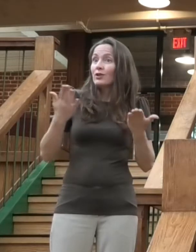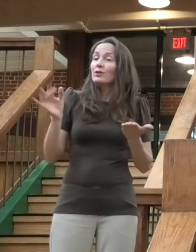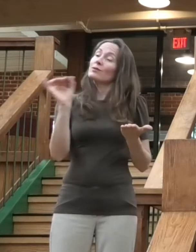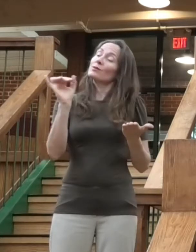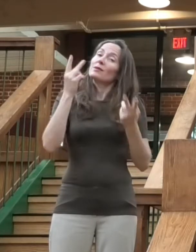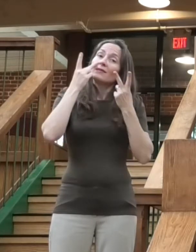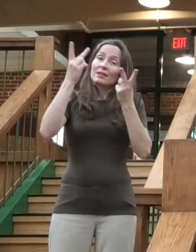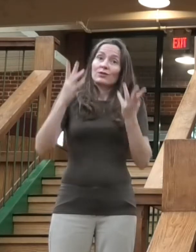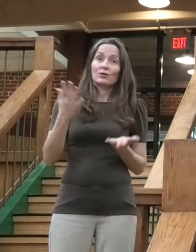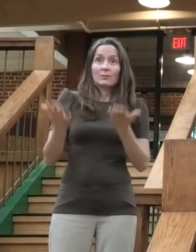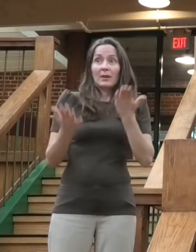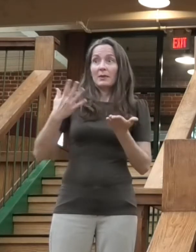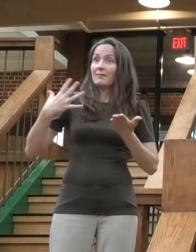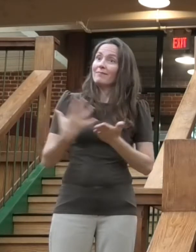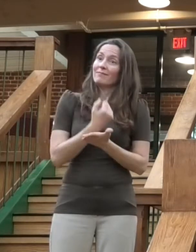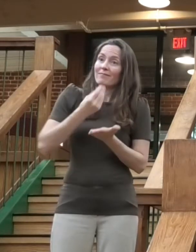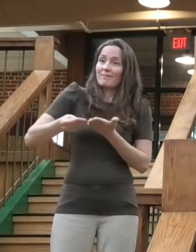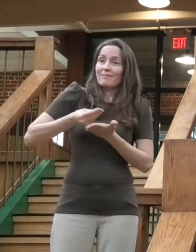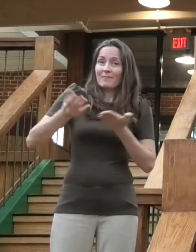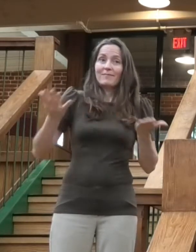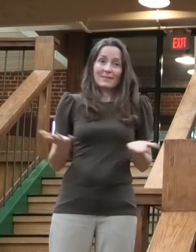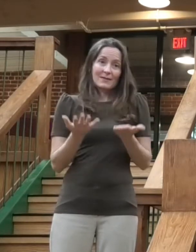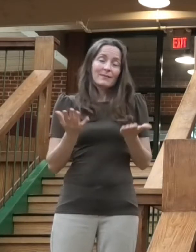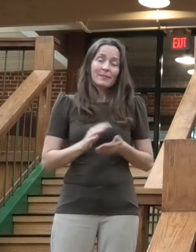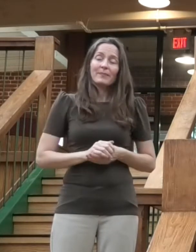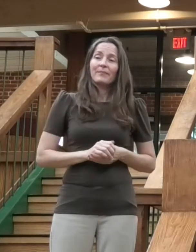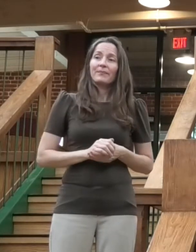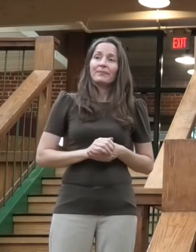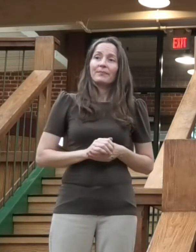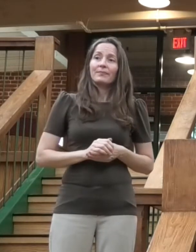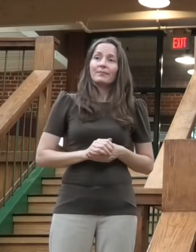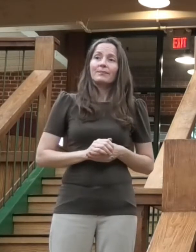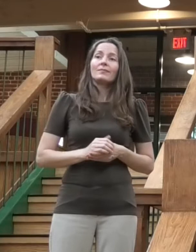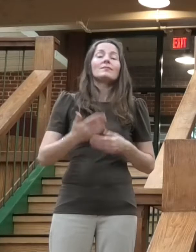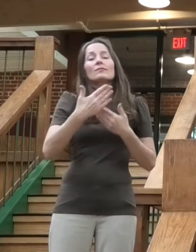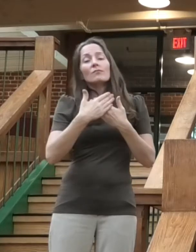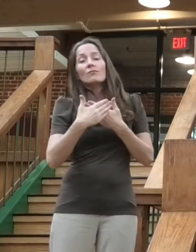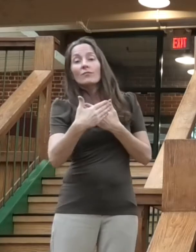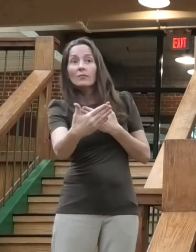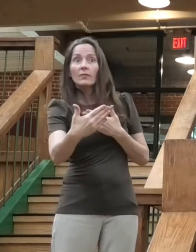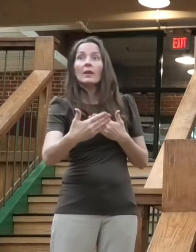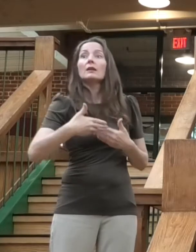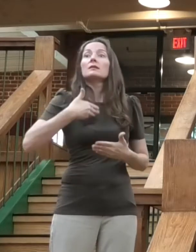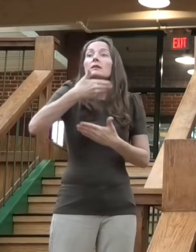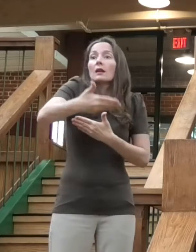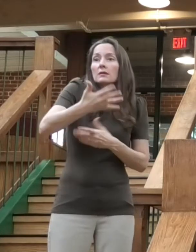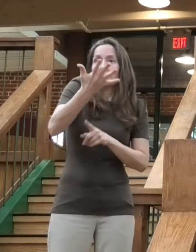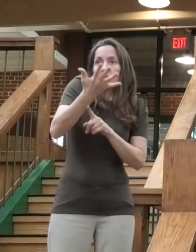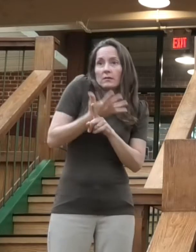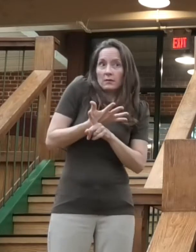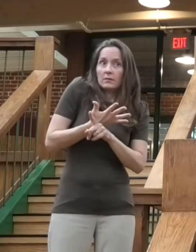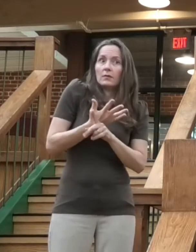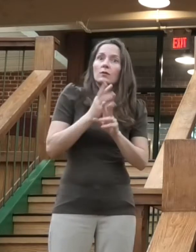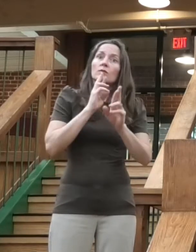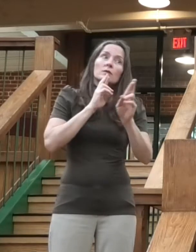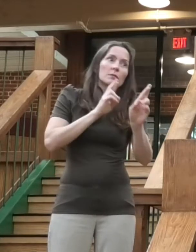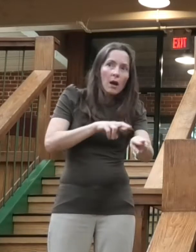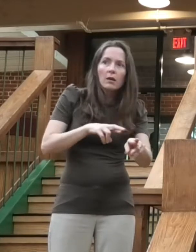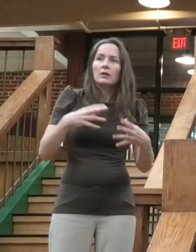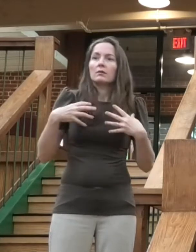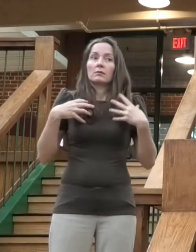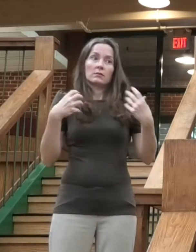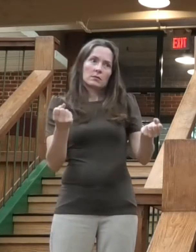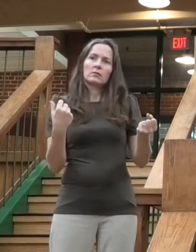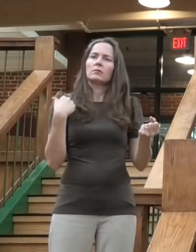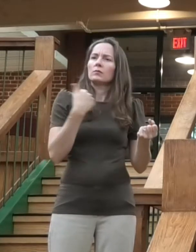Looking ahead to the next five months of our response and recovery, we must prepare for potential outbreaks and continue